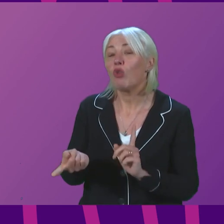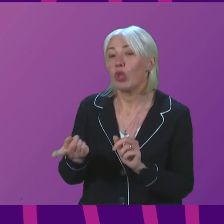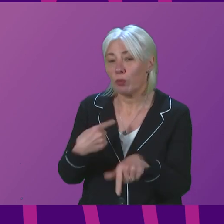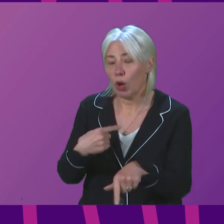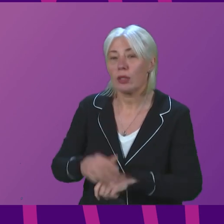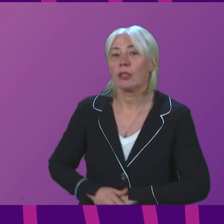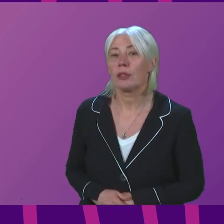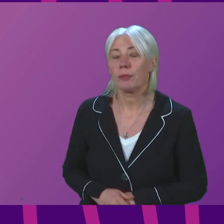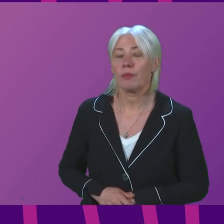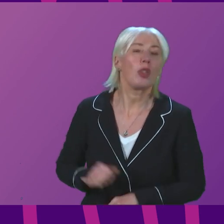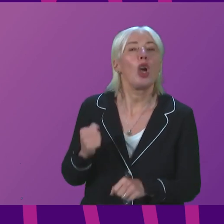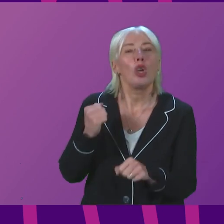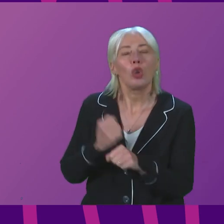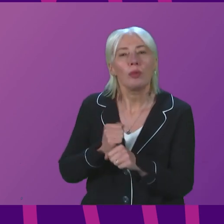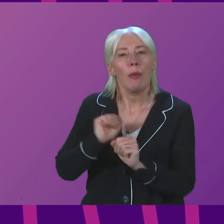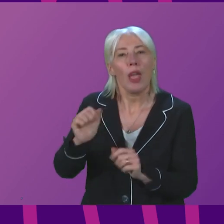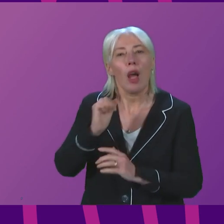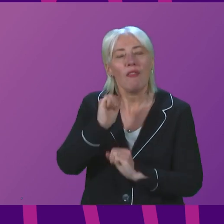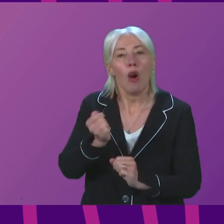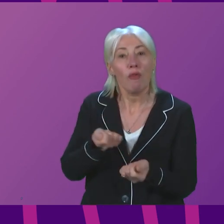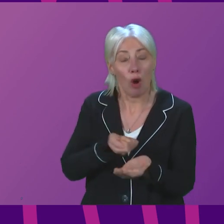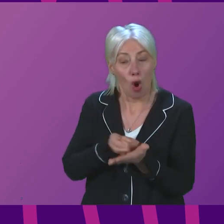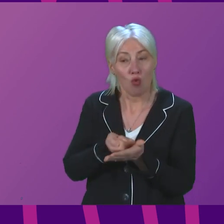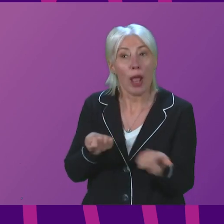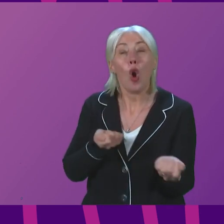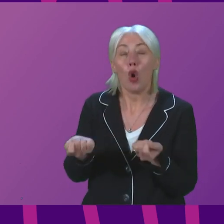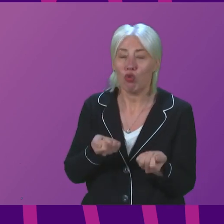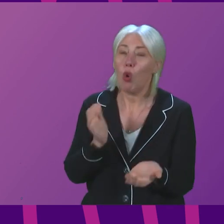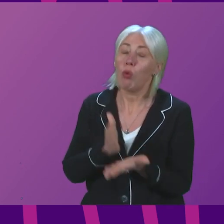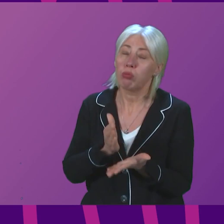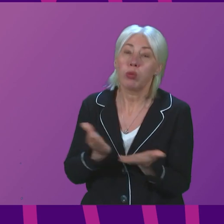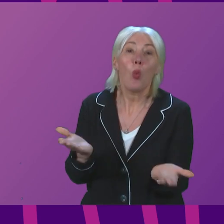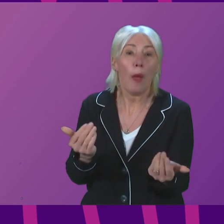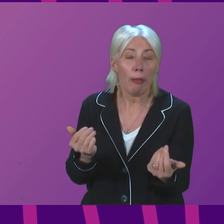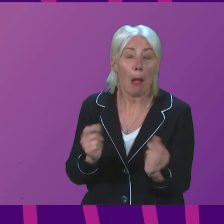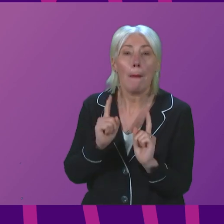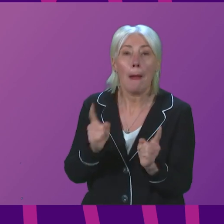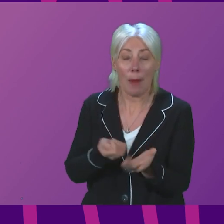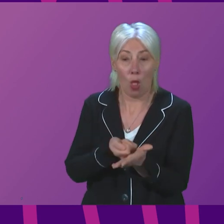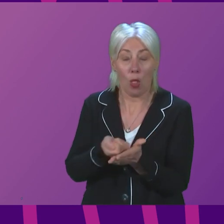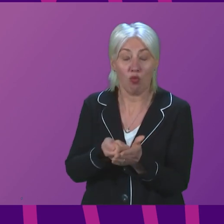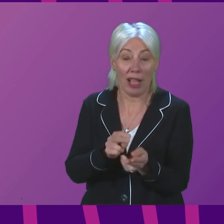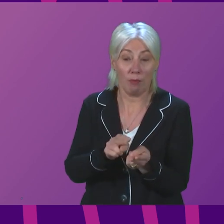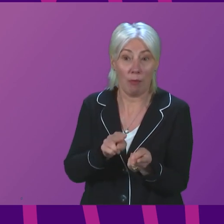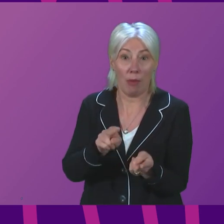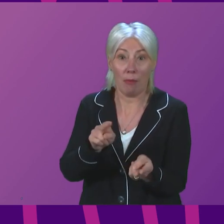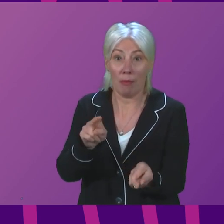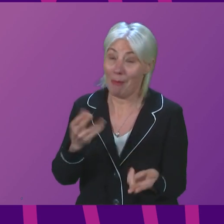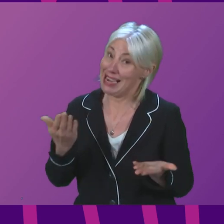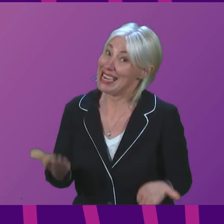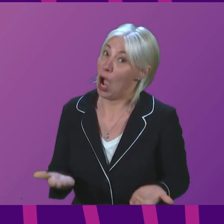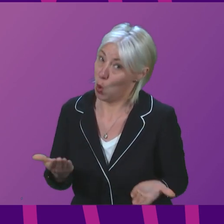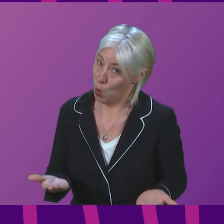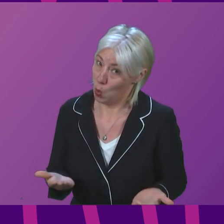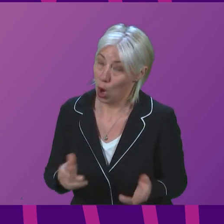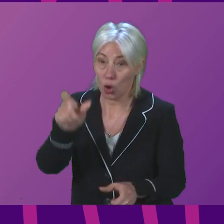Well, the Scottish Government's commitment to introduce rent controls is of course welcome. Rents are rising right now so tenants